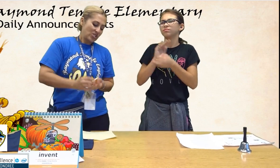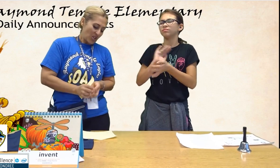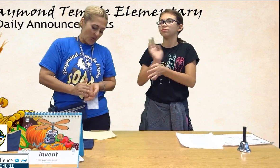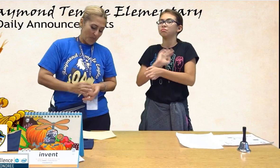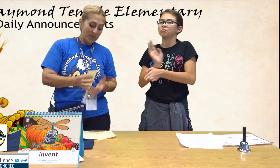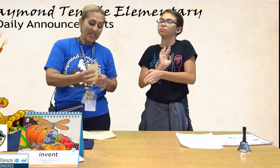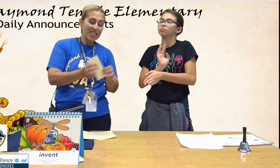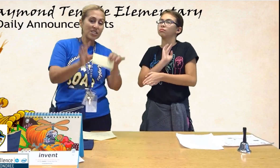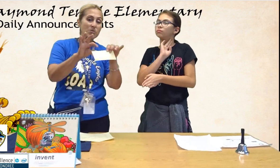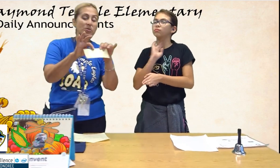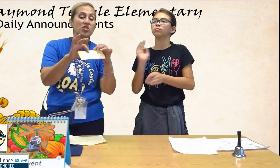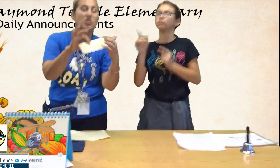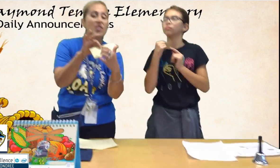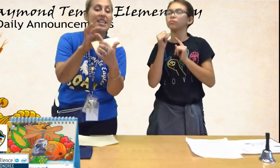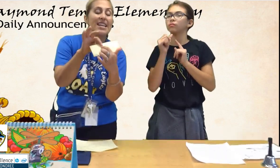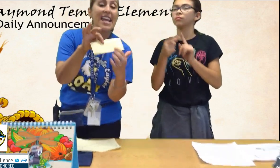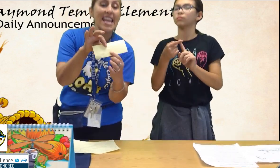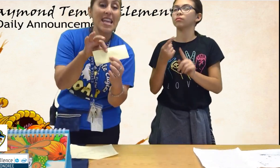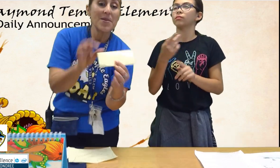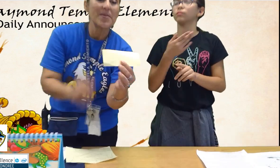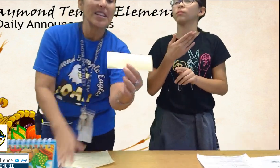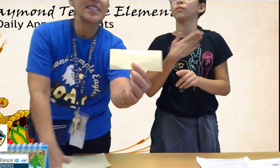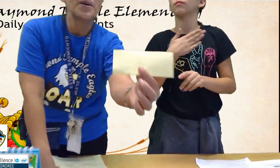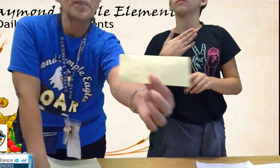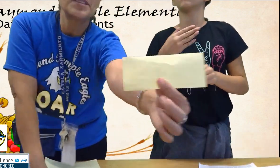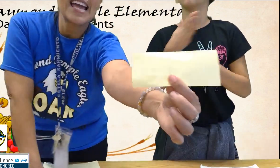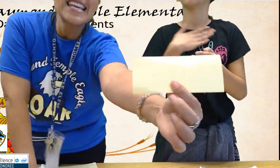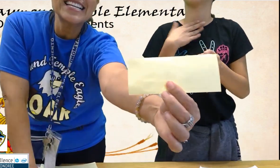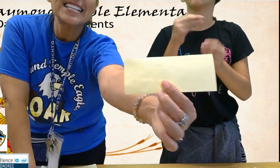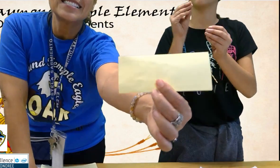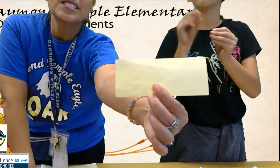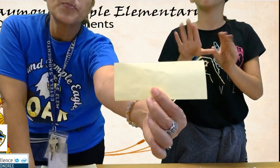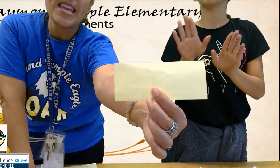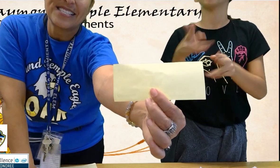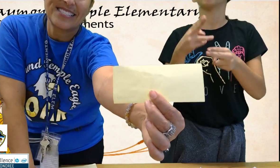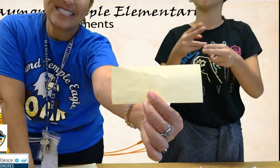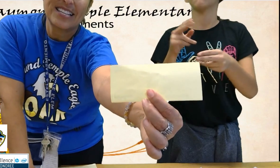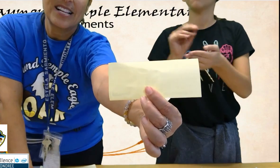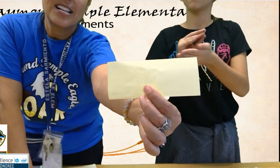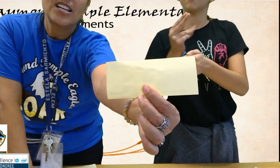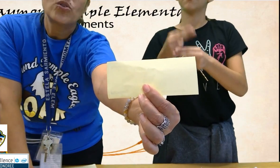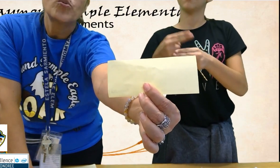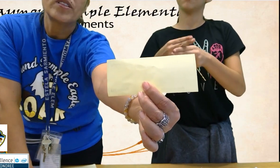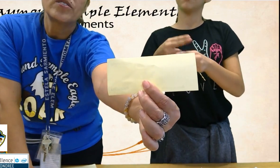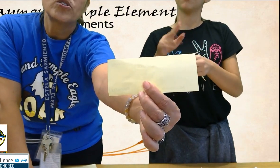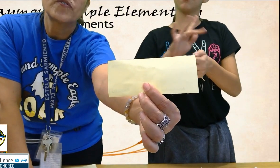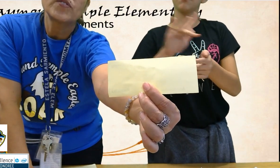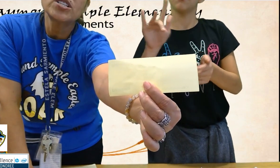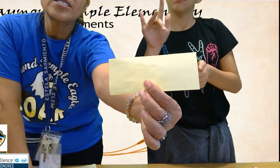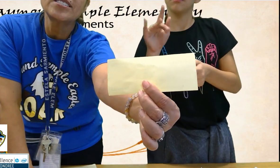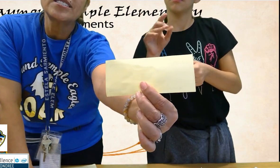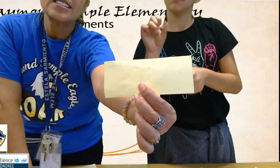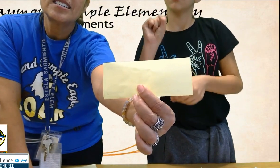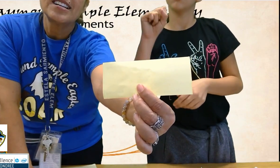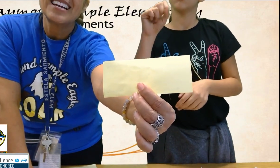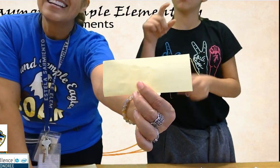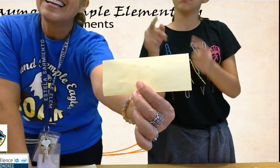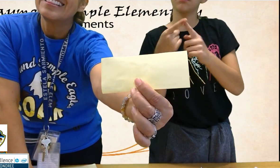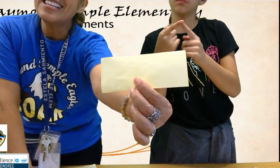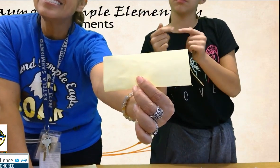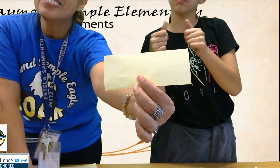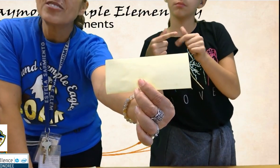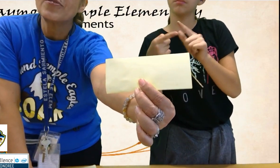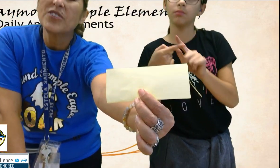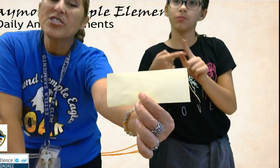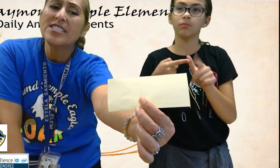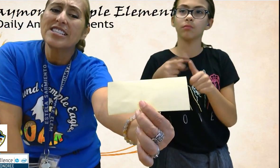So, please put your name in the blank space with your first and at